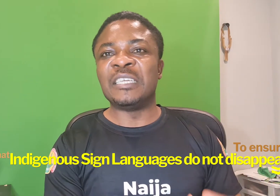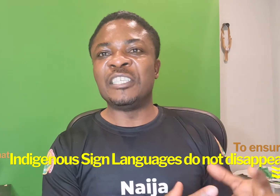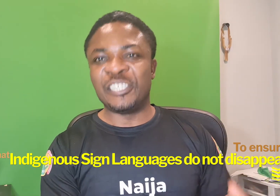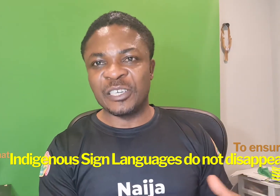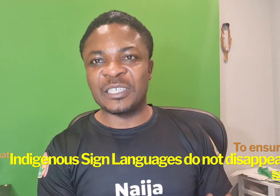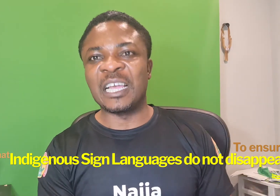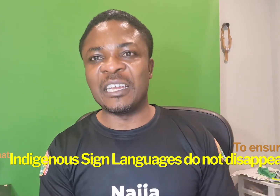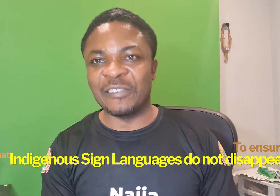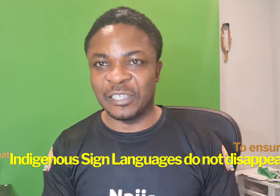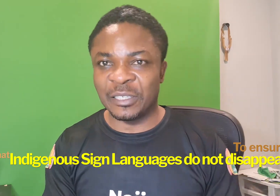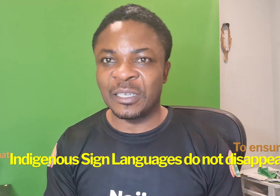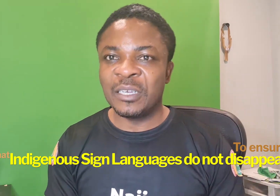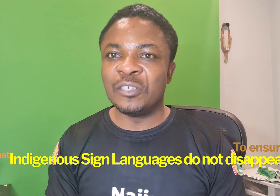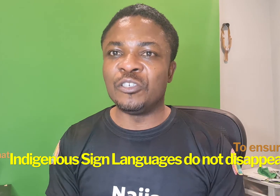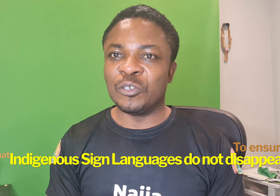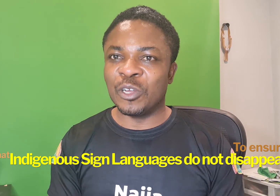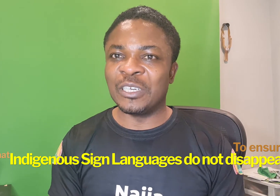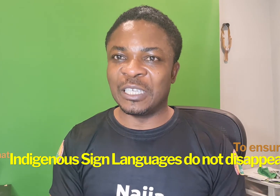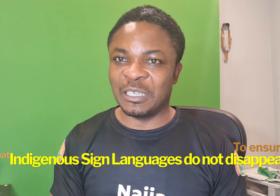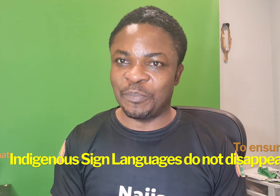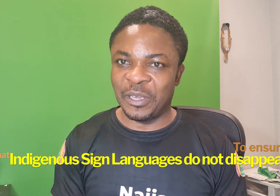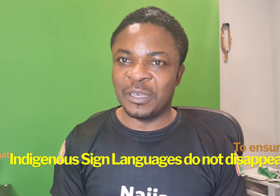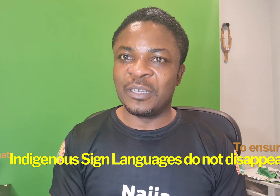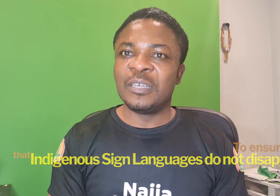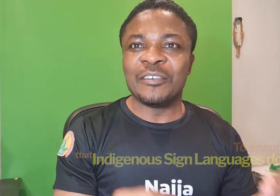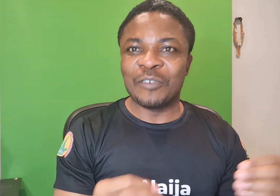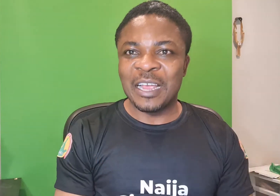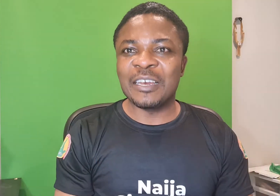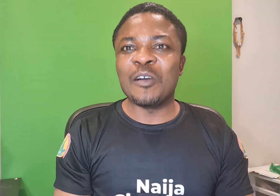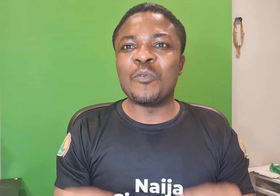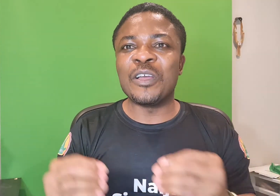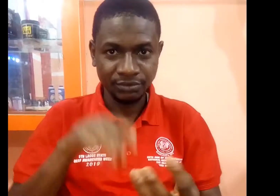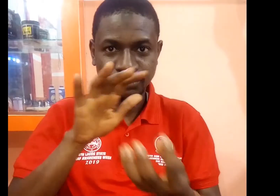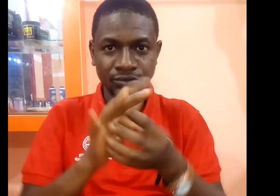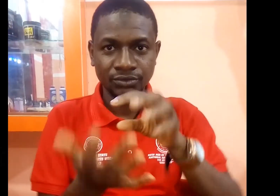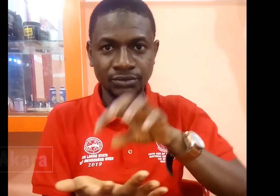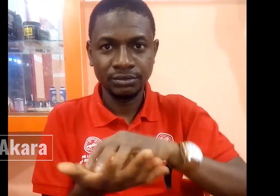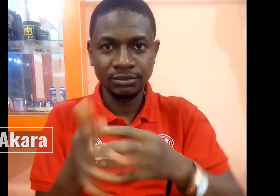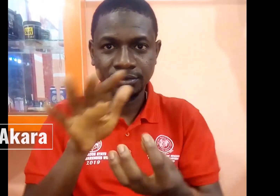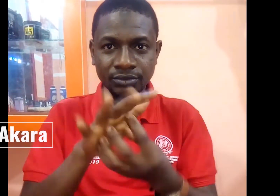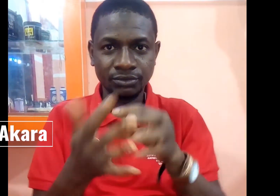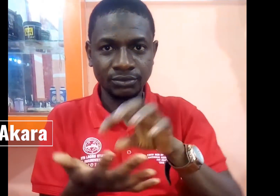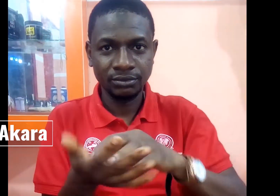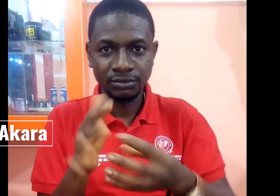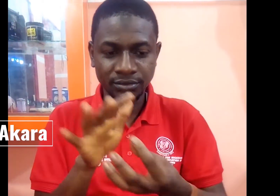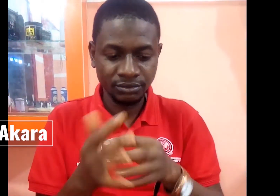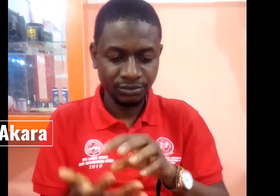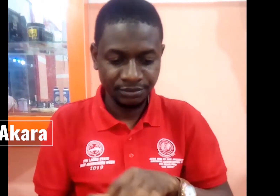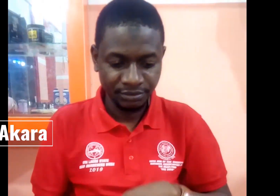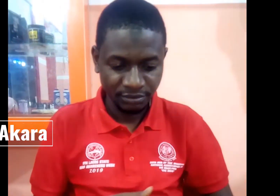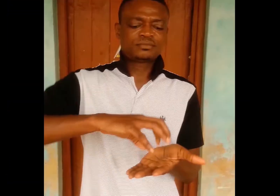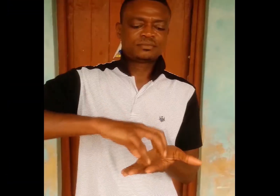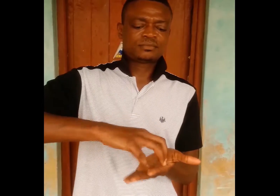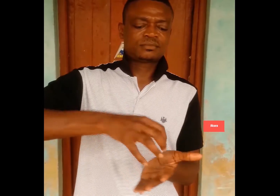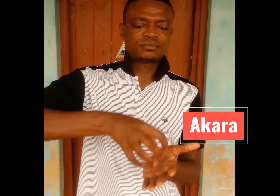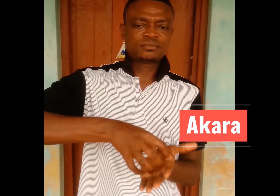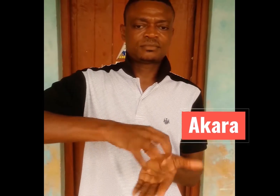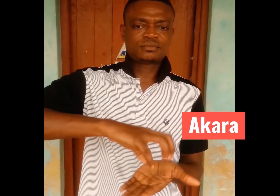indigenous sign languages do not disappear. Right now we are developing indigenous sign languages across Africa and